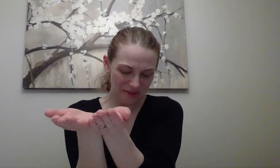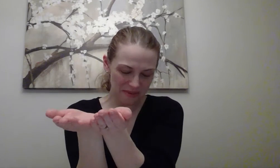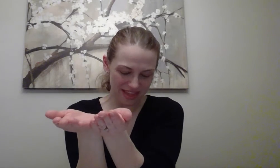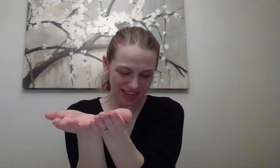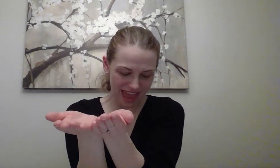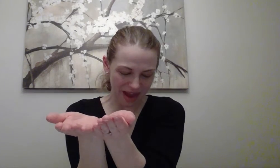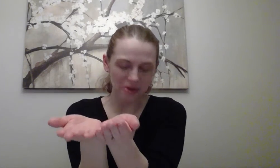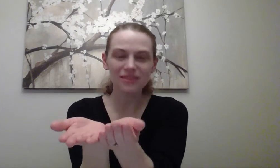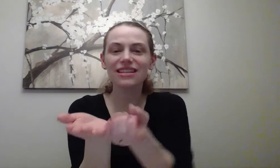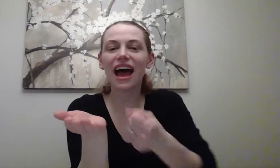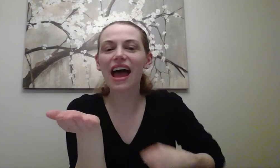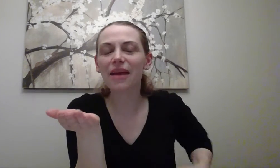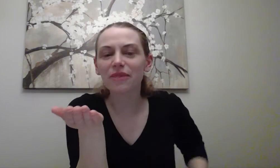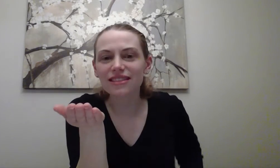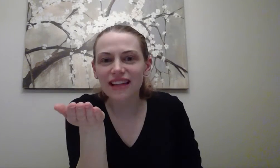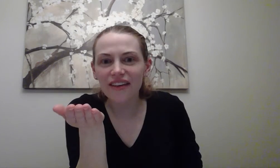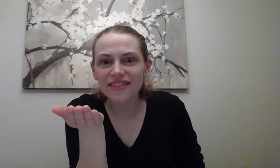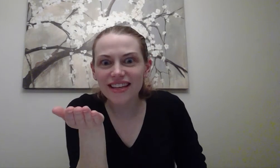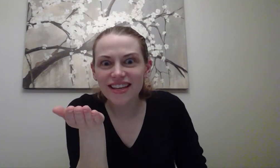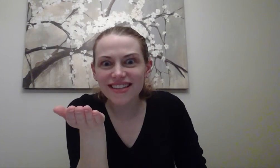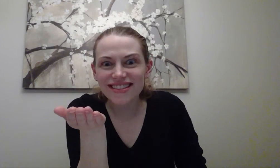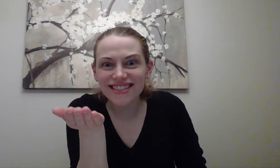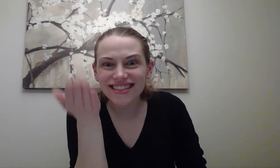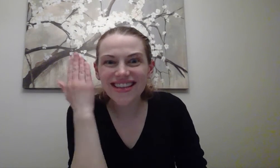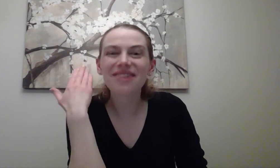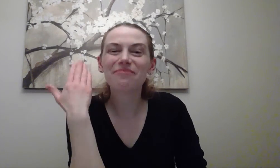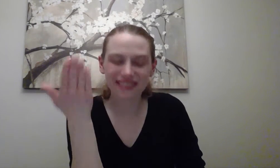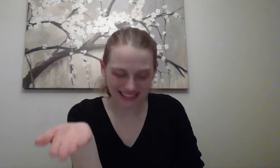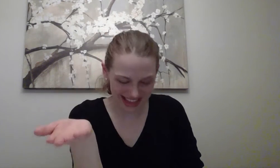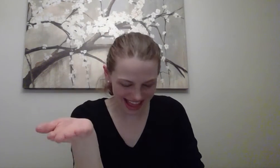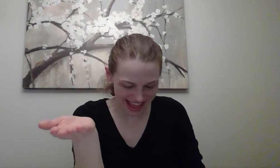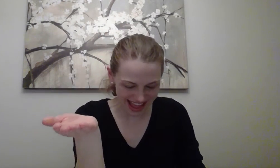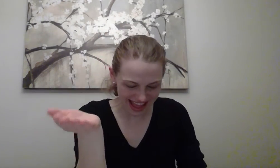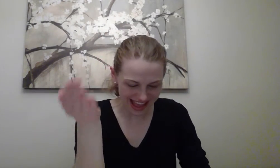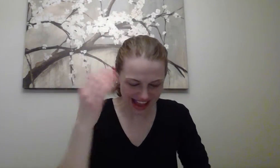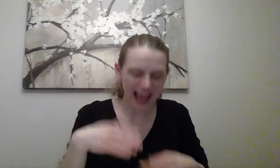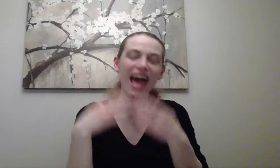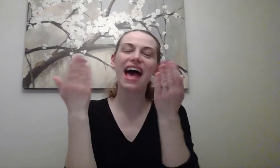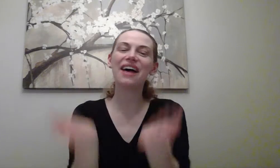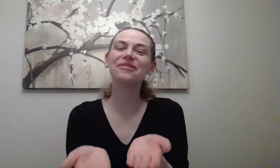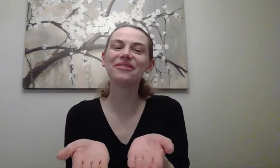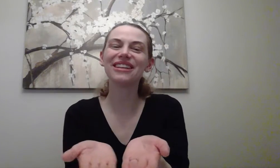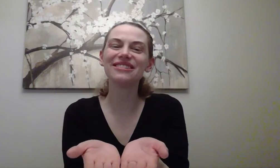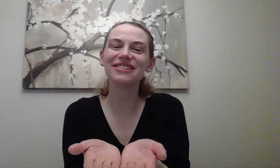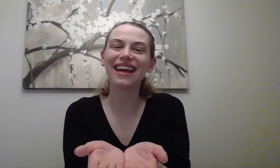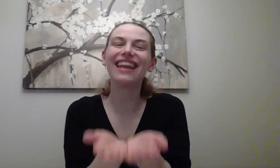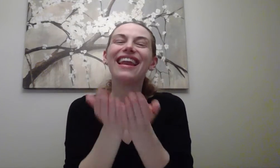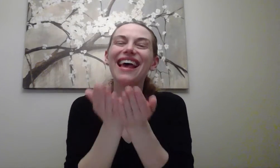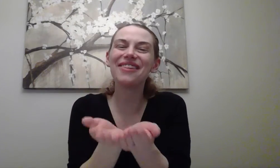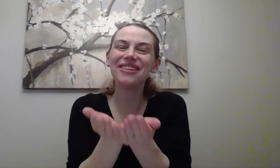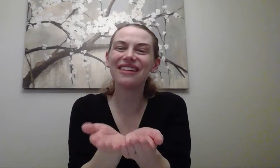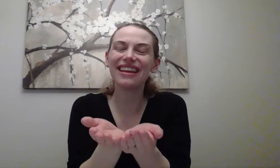Without time. What's left is. Play. Everyone. do it. Everyone.